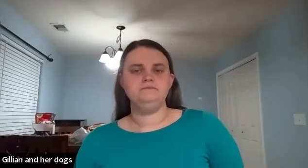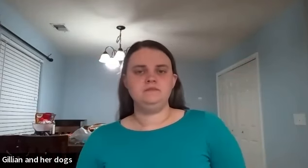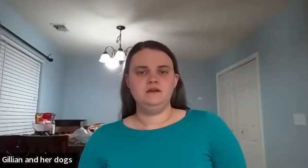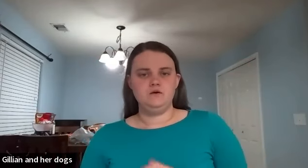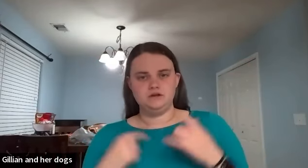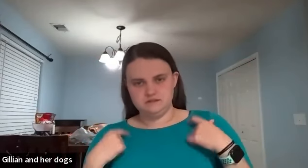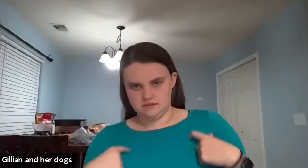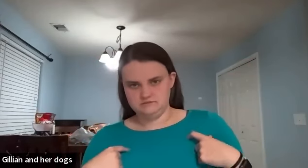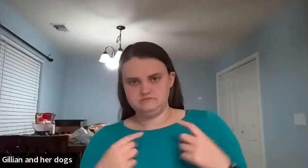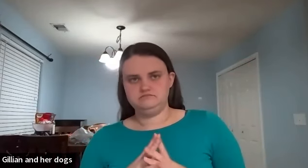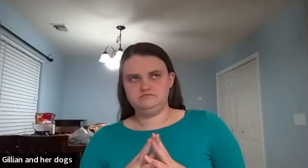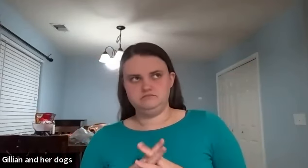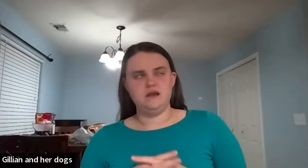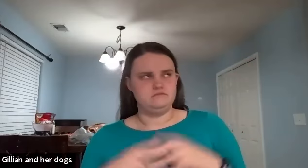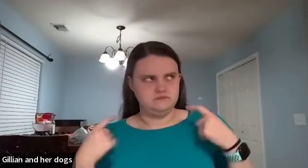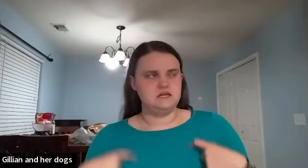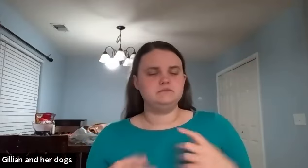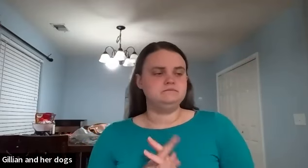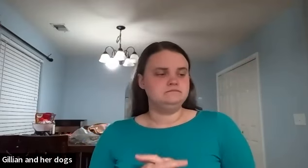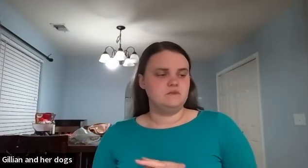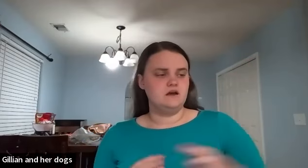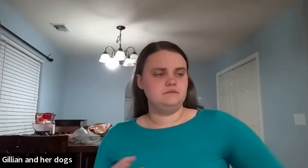or uh yeah tank um